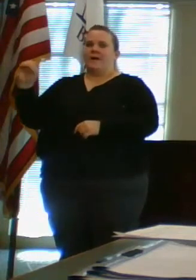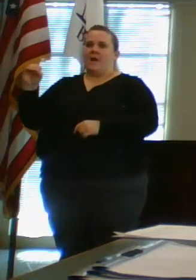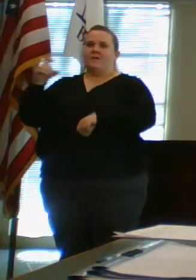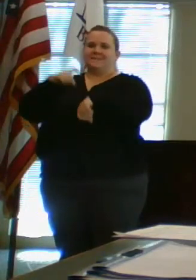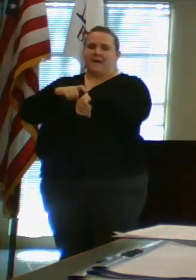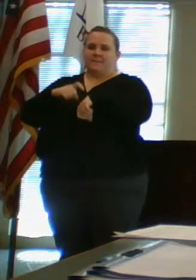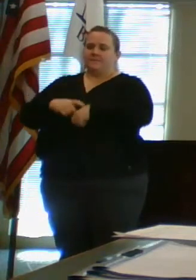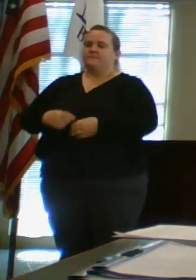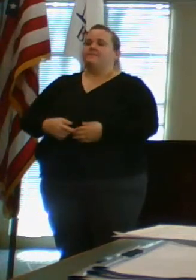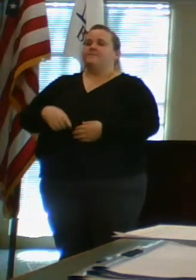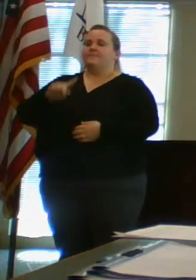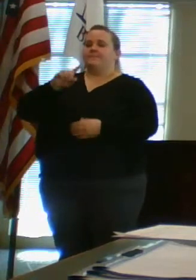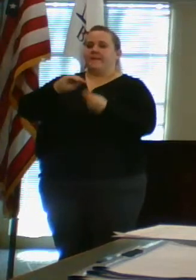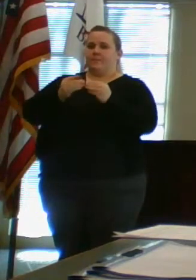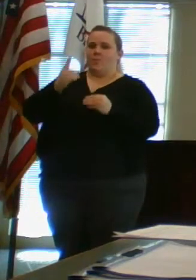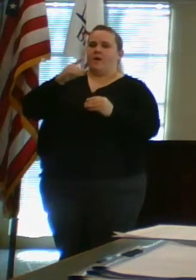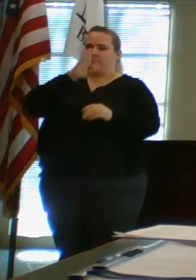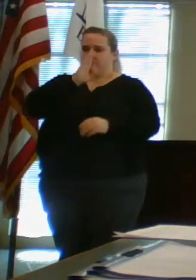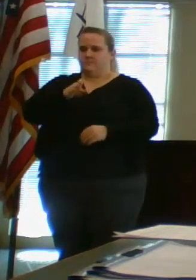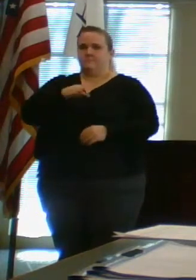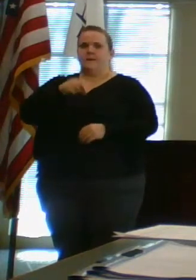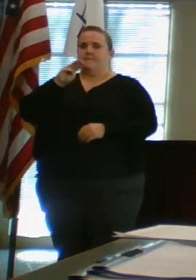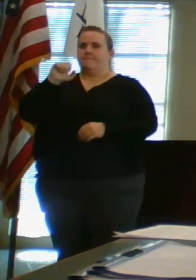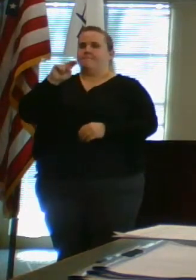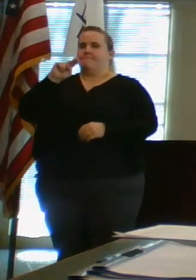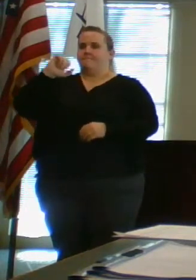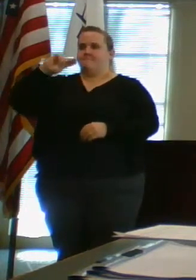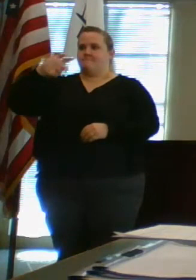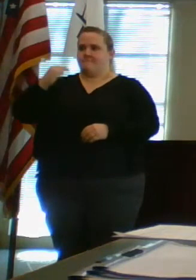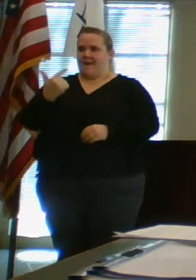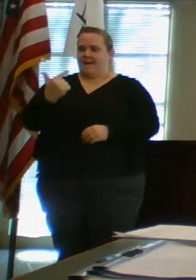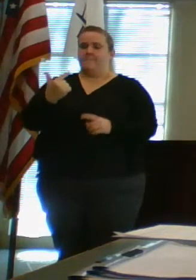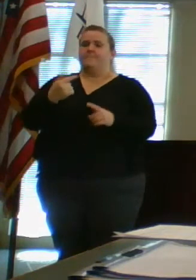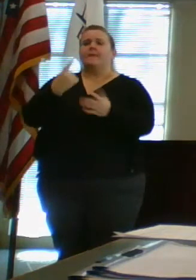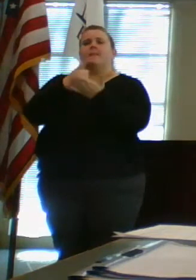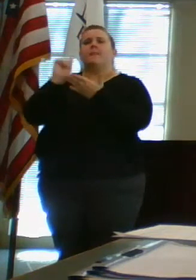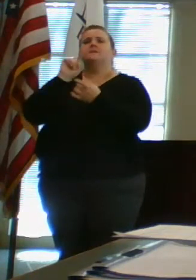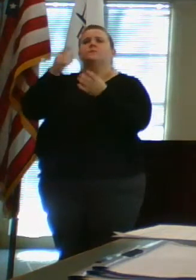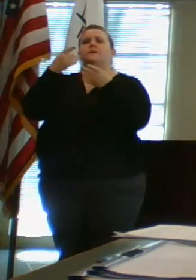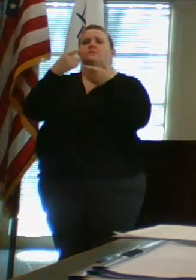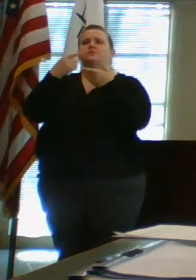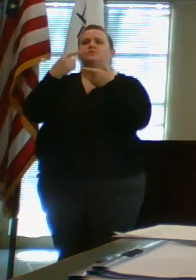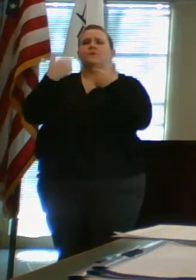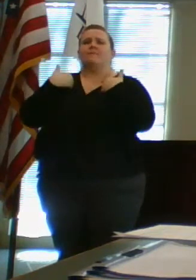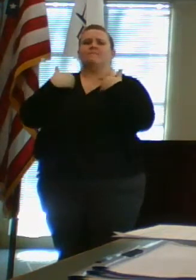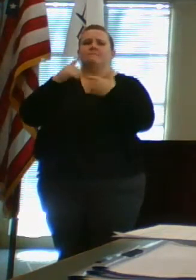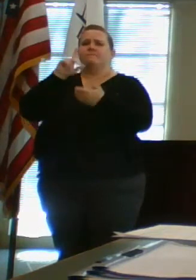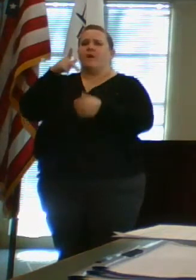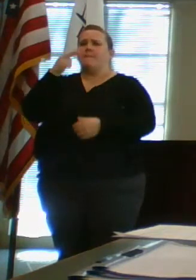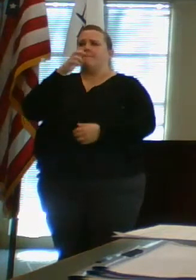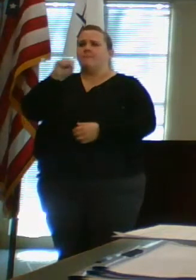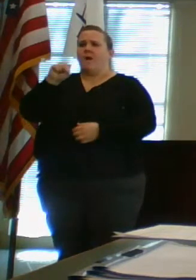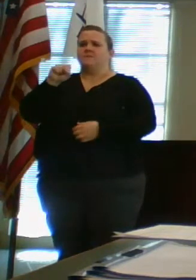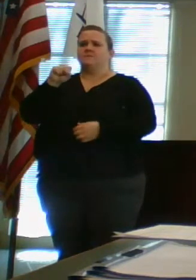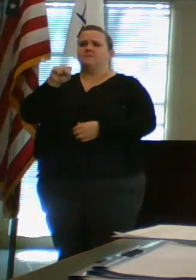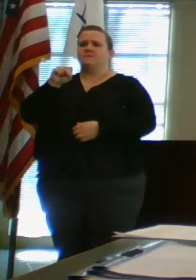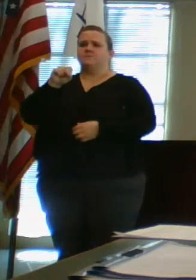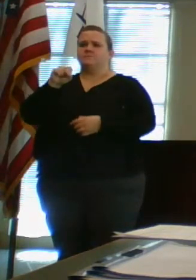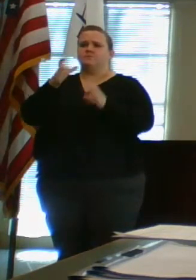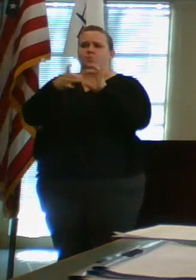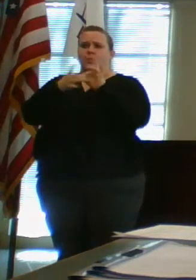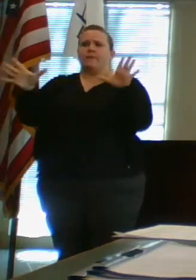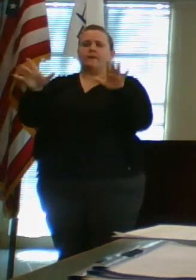Question number one, this is directed to Commissioner Manning. Last week, you issued a press release saying that you and your wife were self